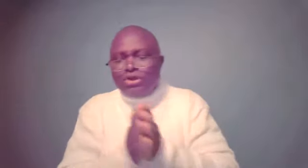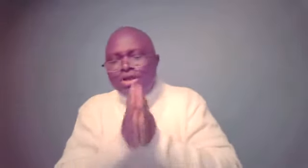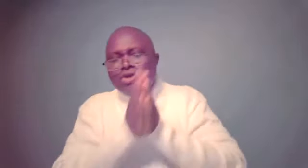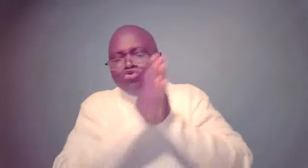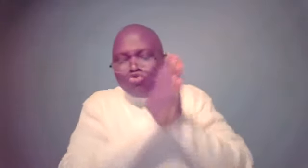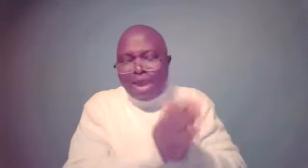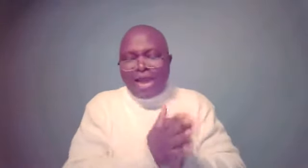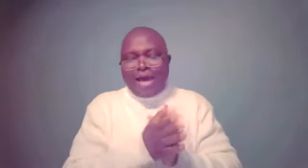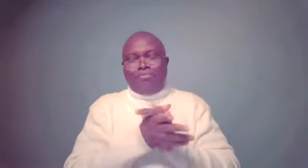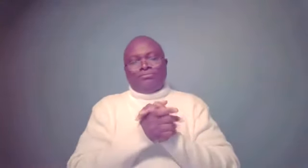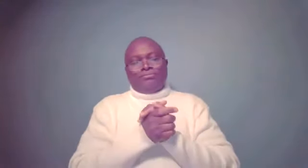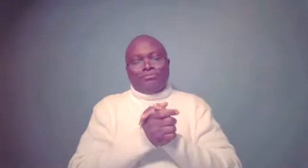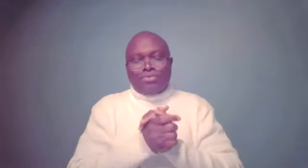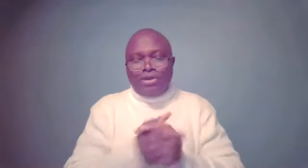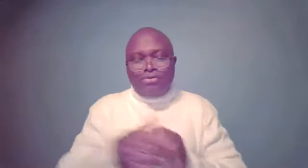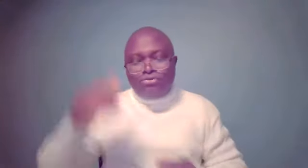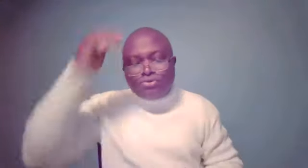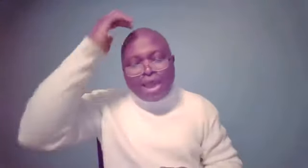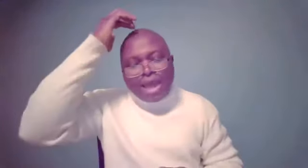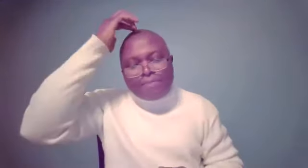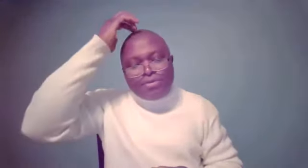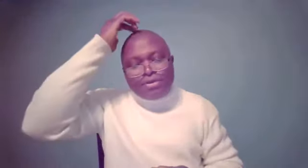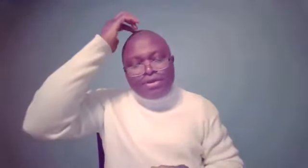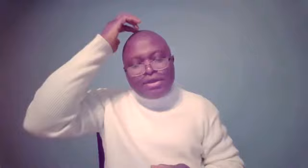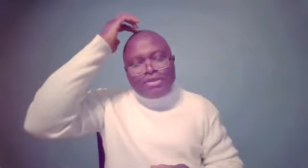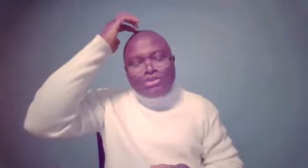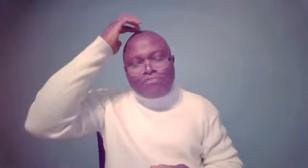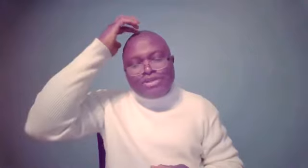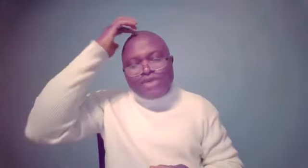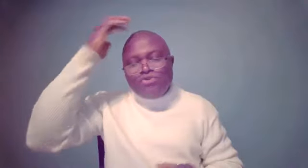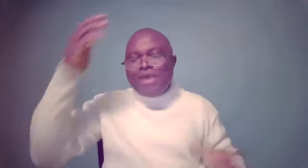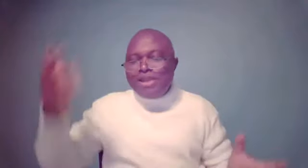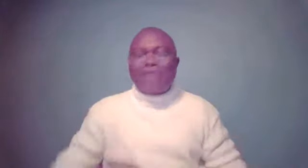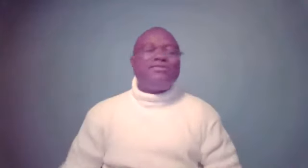Rahab? Rahab is somebody that you may not...